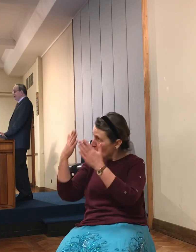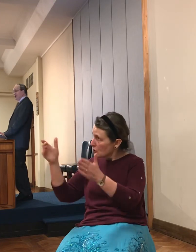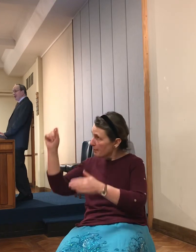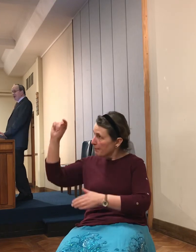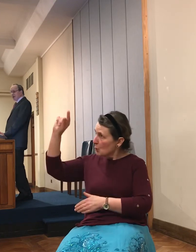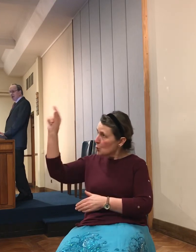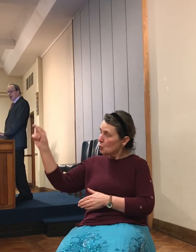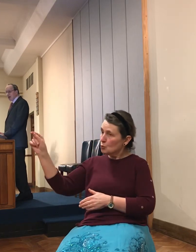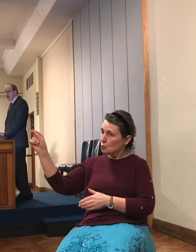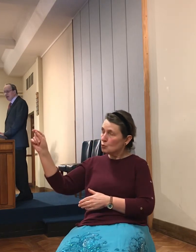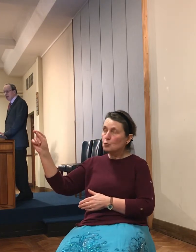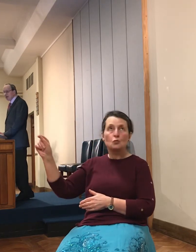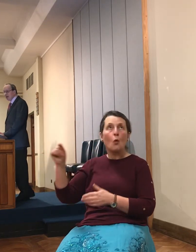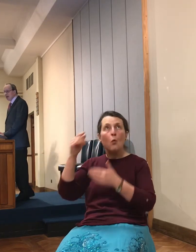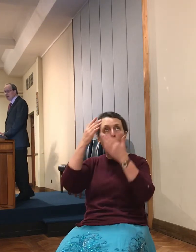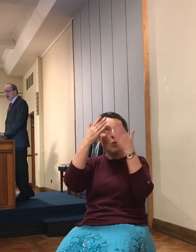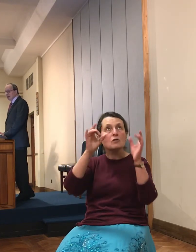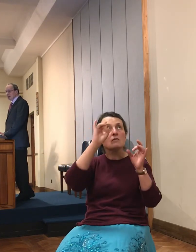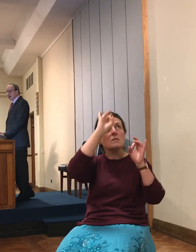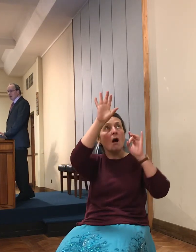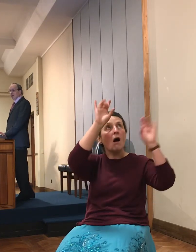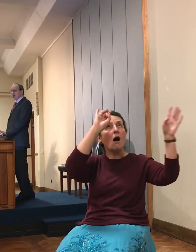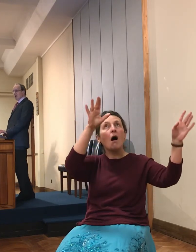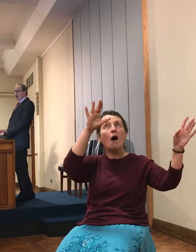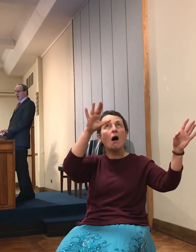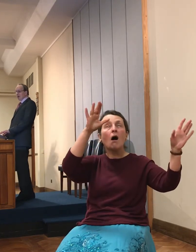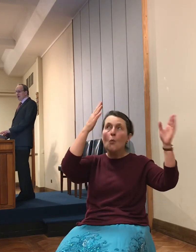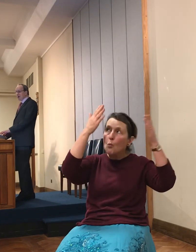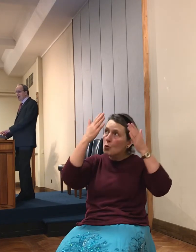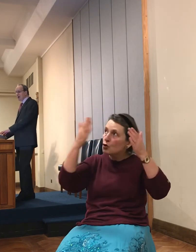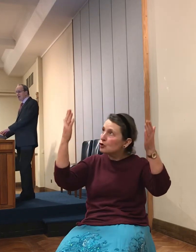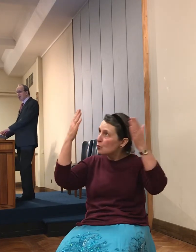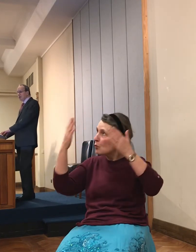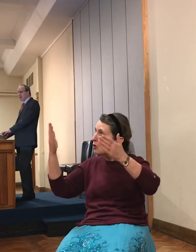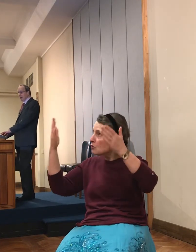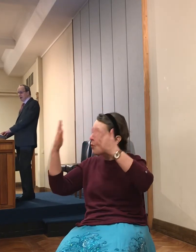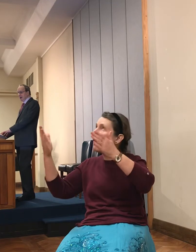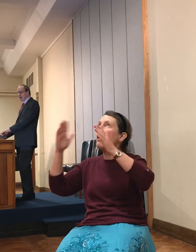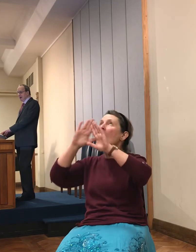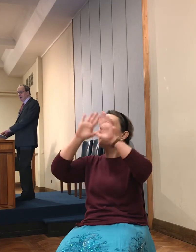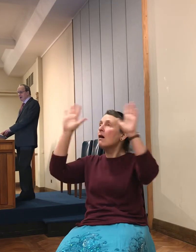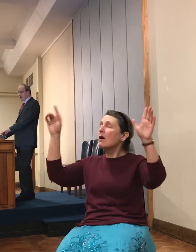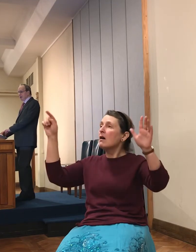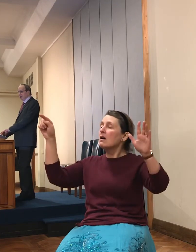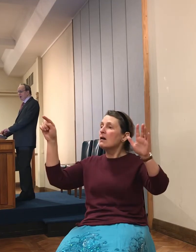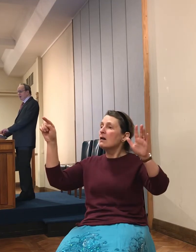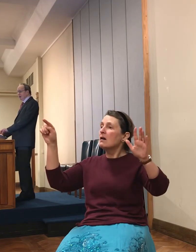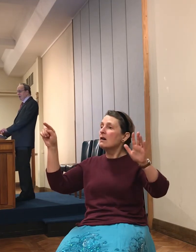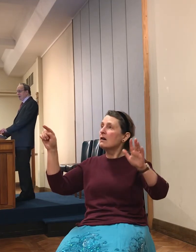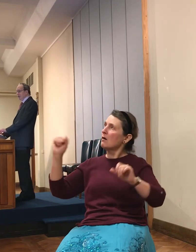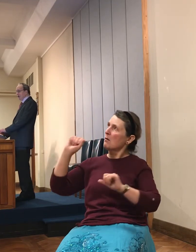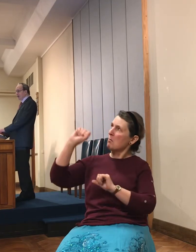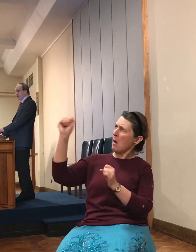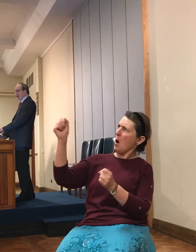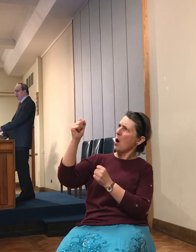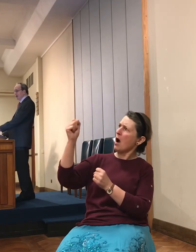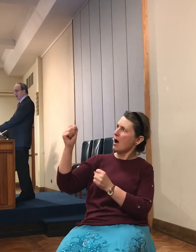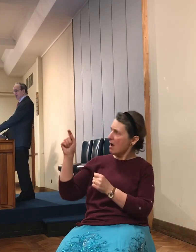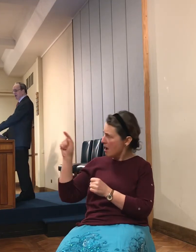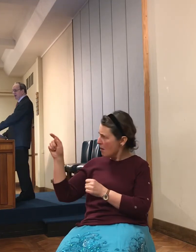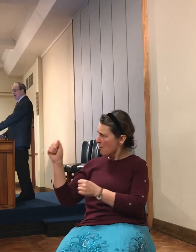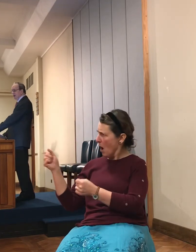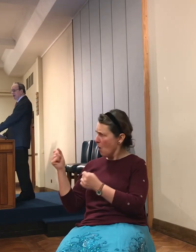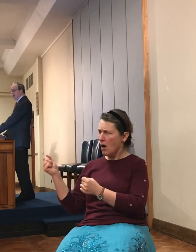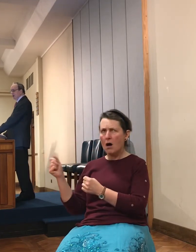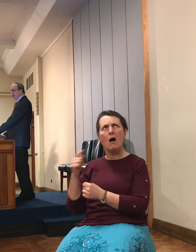The stars were gods. They were gods with their own power. What an impression it